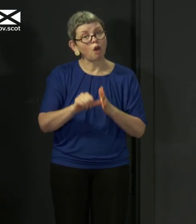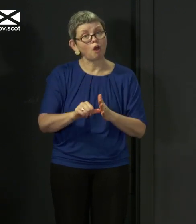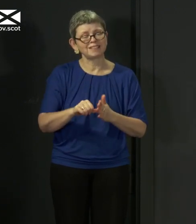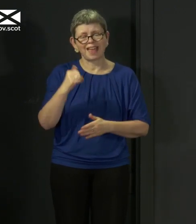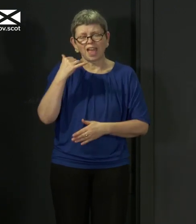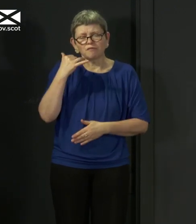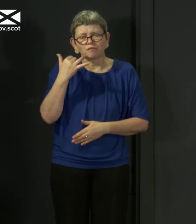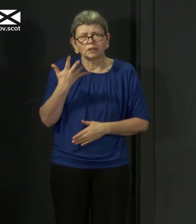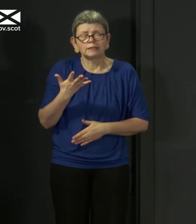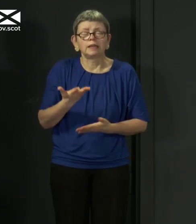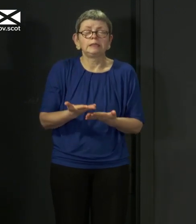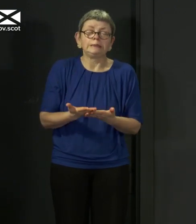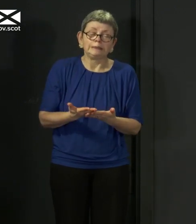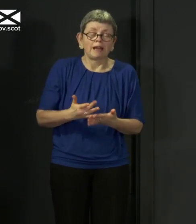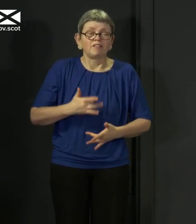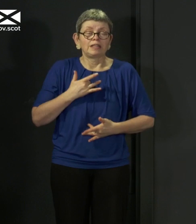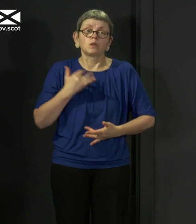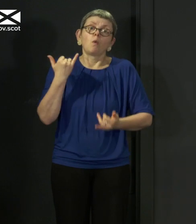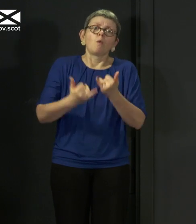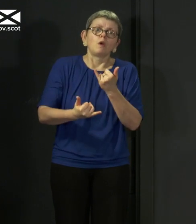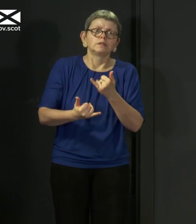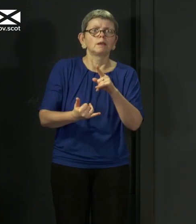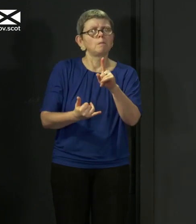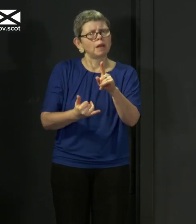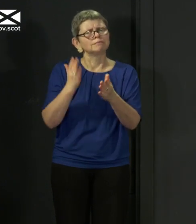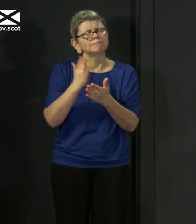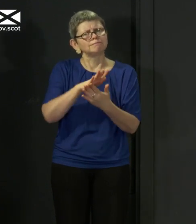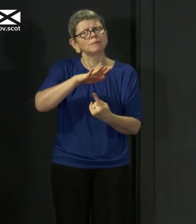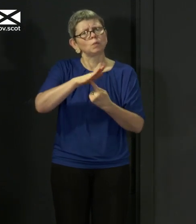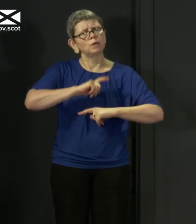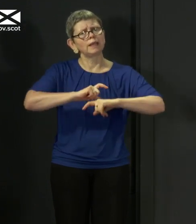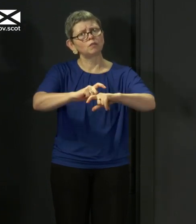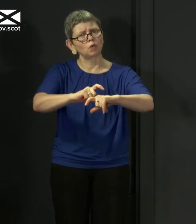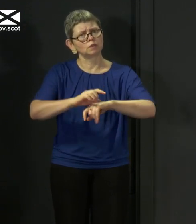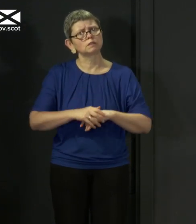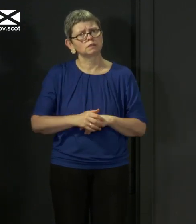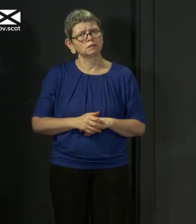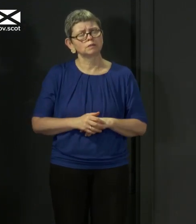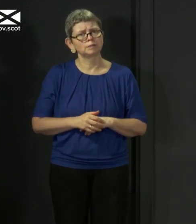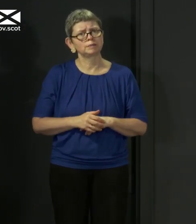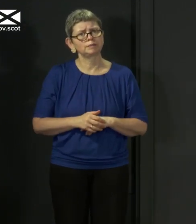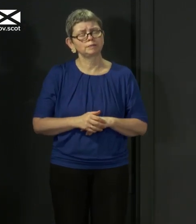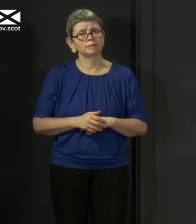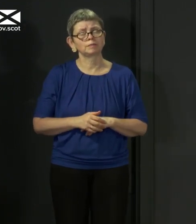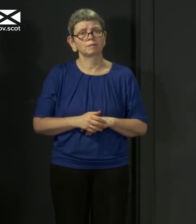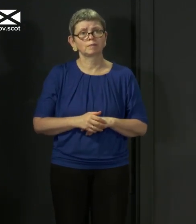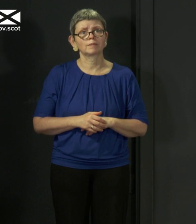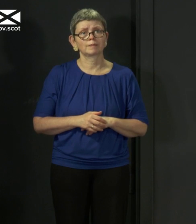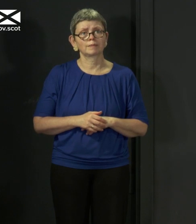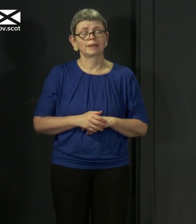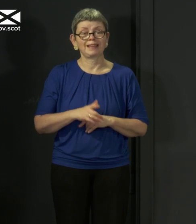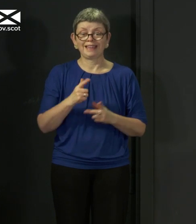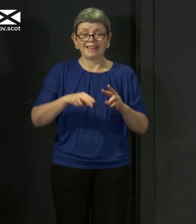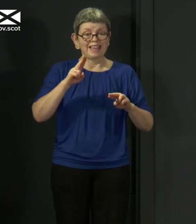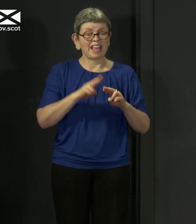every day that passes. But it remains essential. As I've said many times and again today, any easing